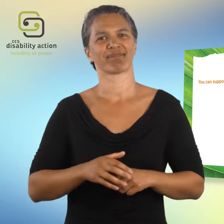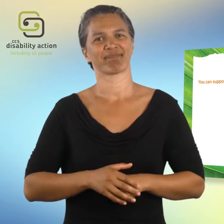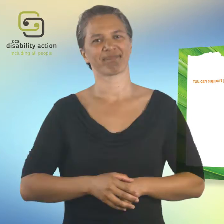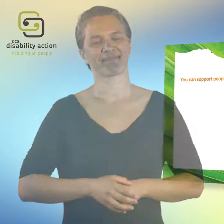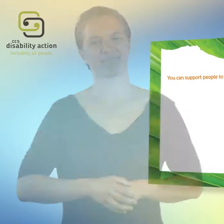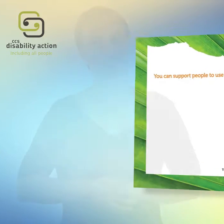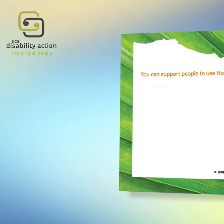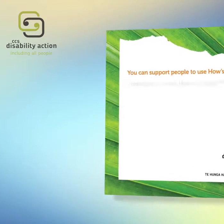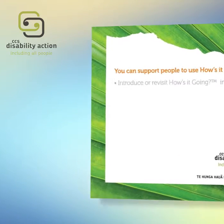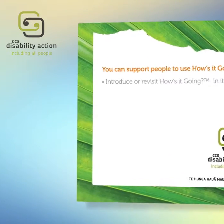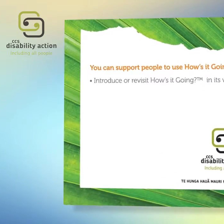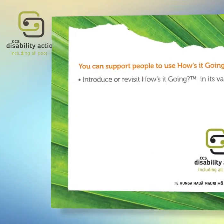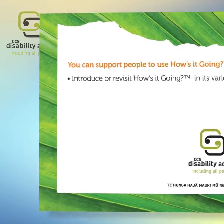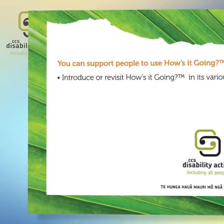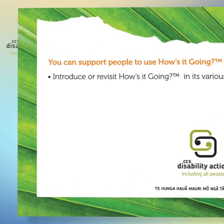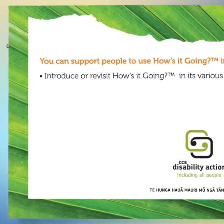All right. Thank you. Thank